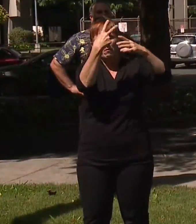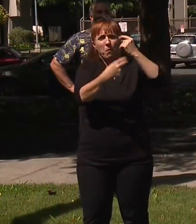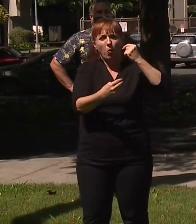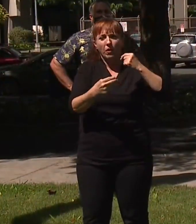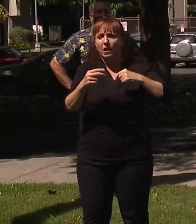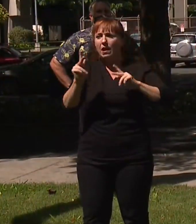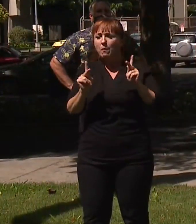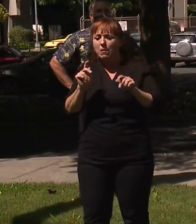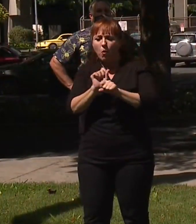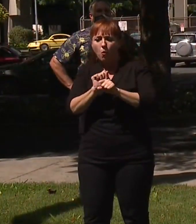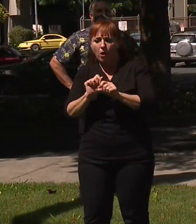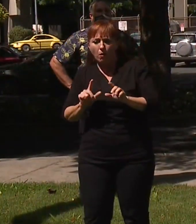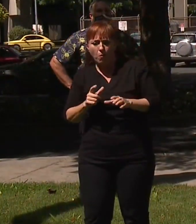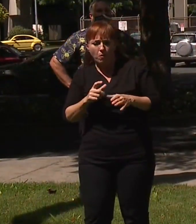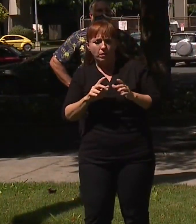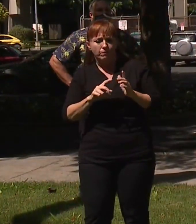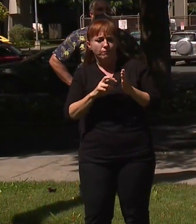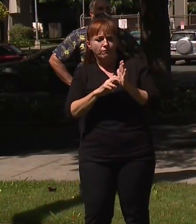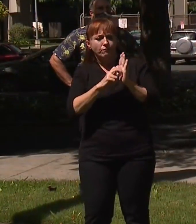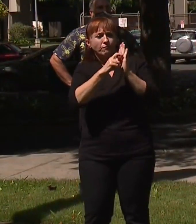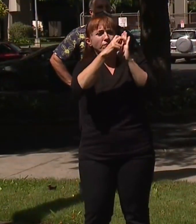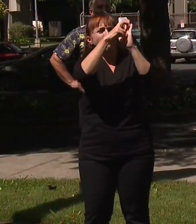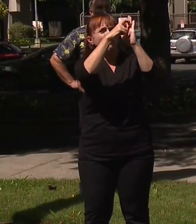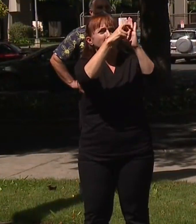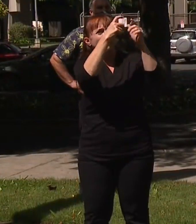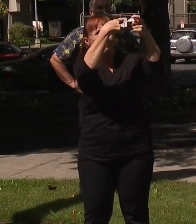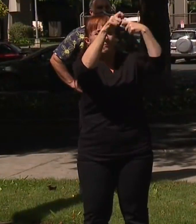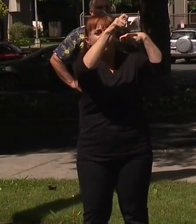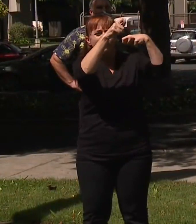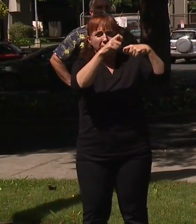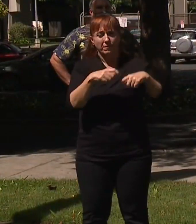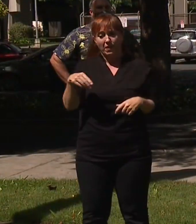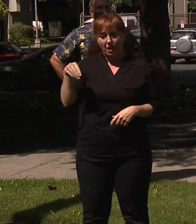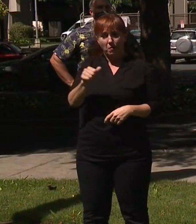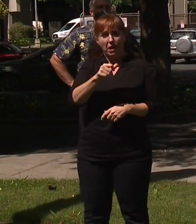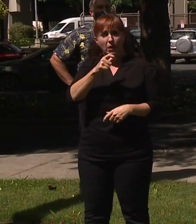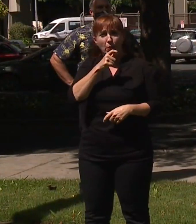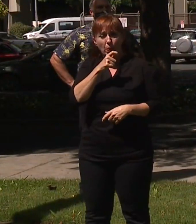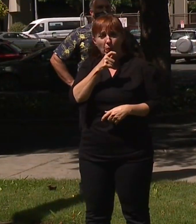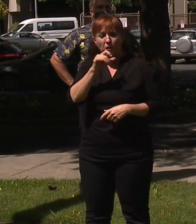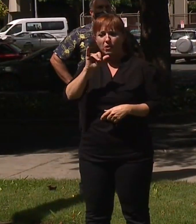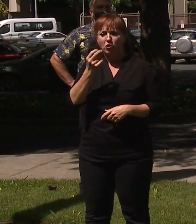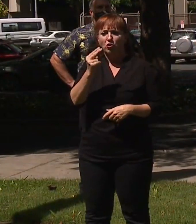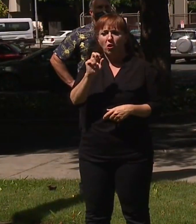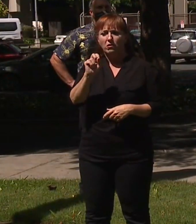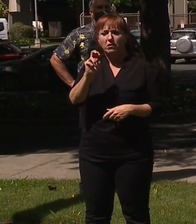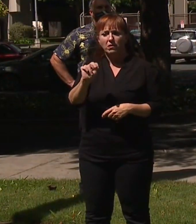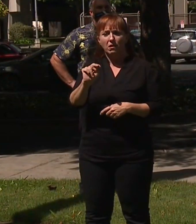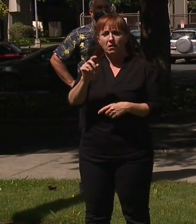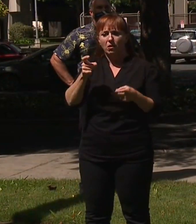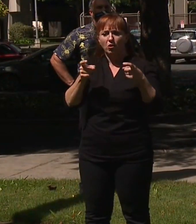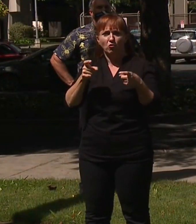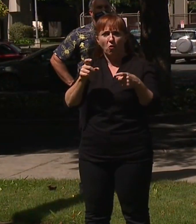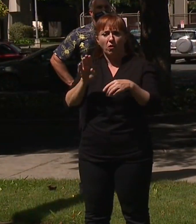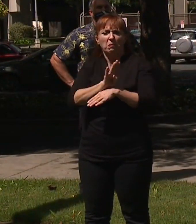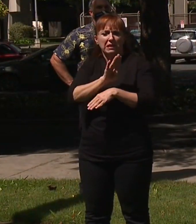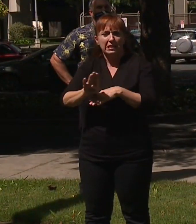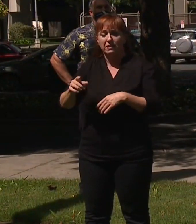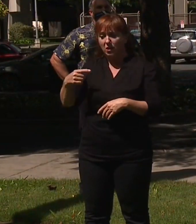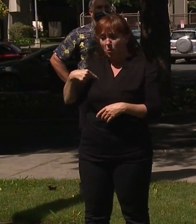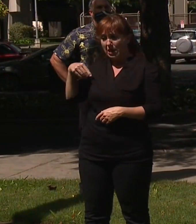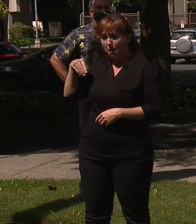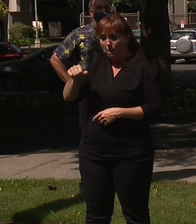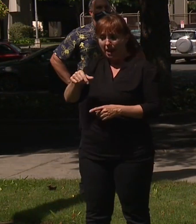going up to put them on and it was paid for by Johnson Controls. We pay them back through energy